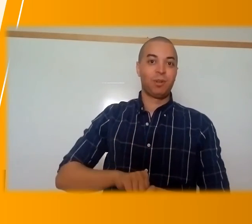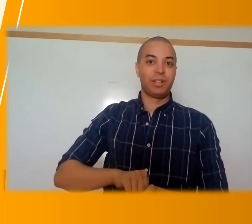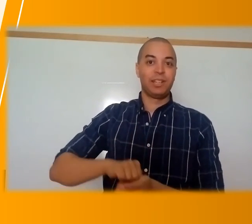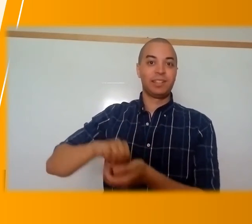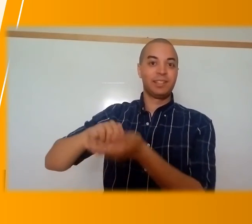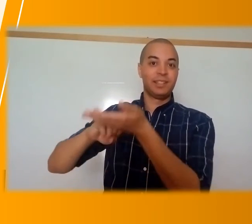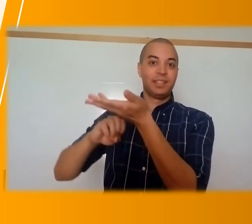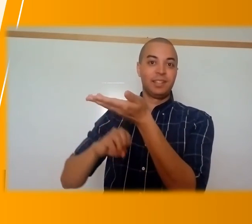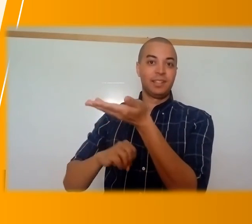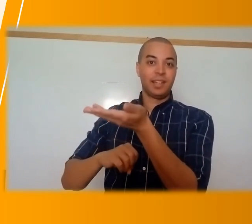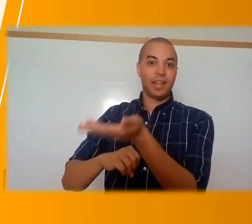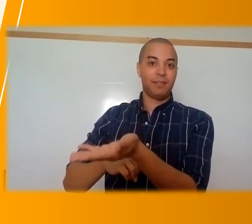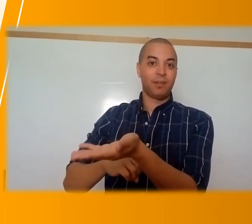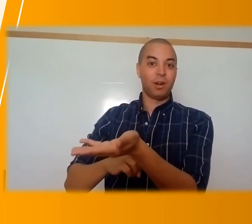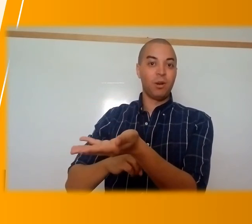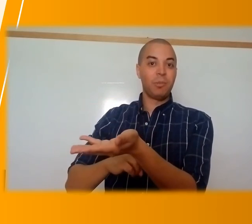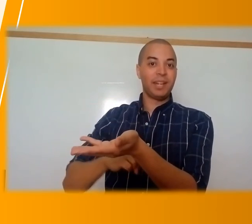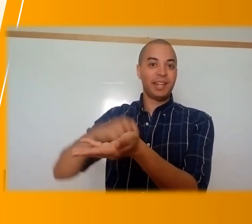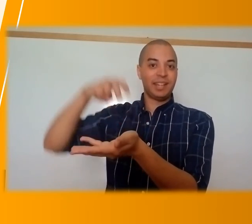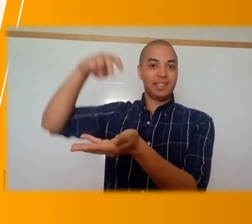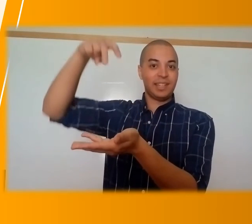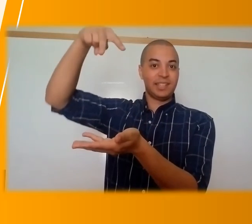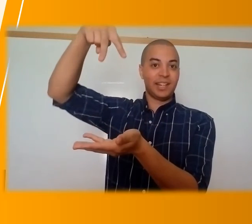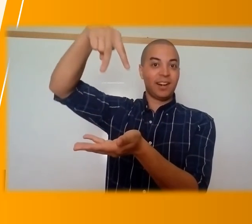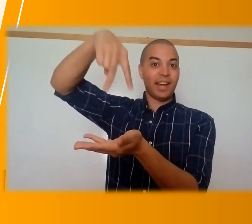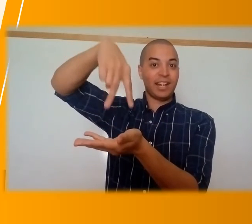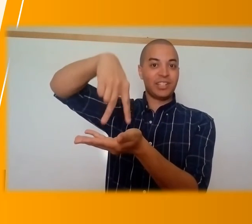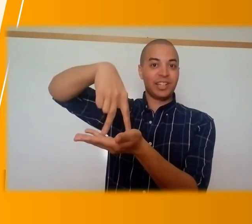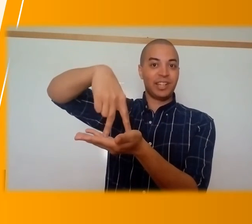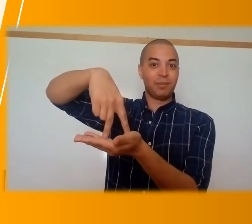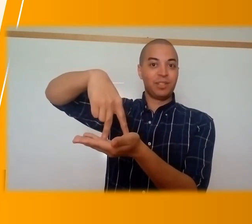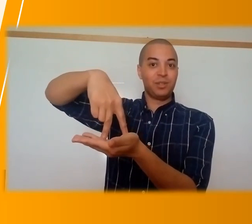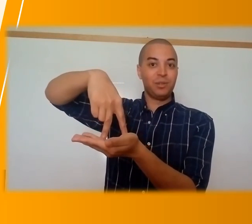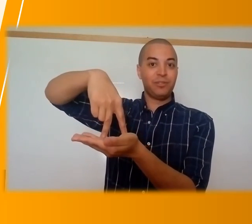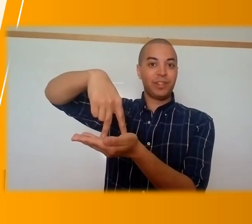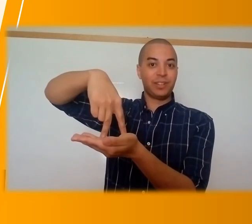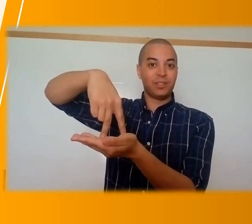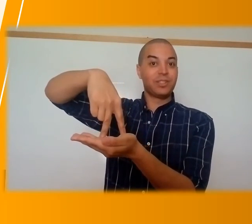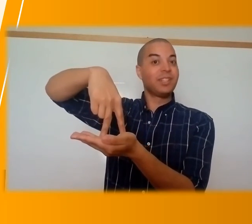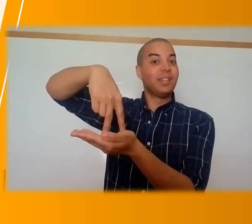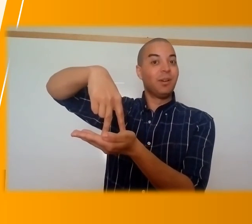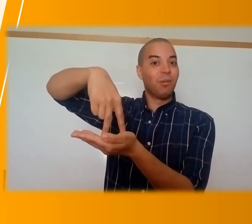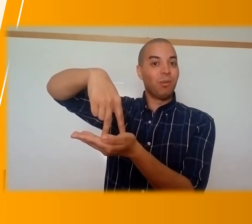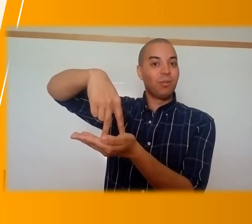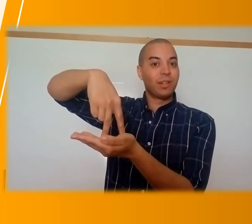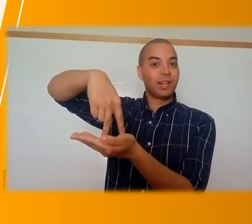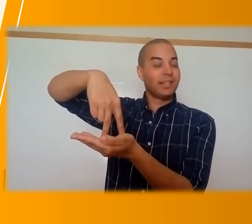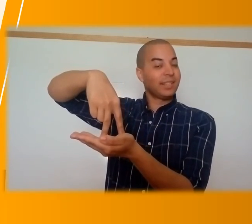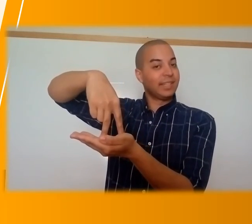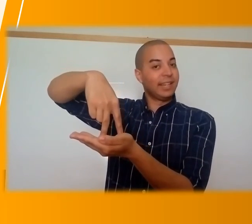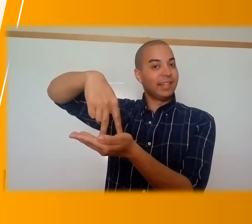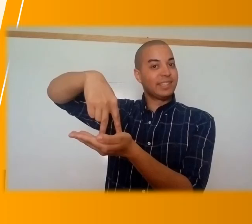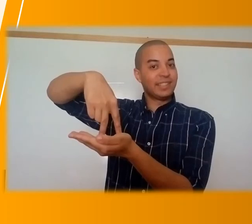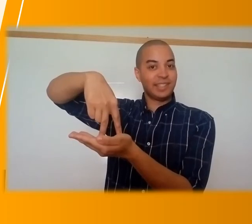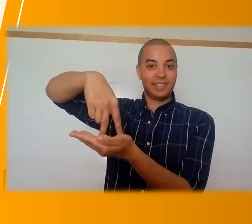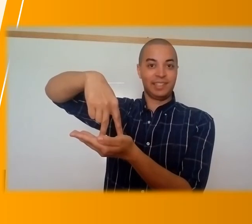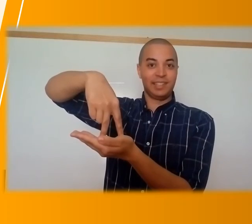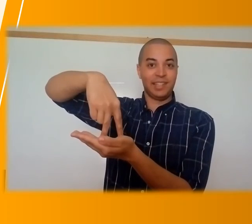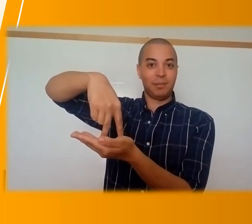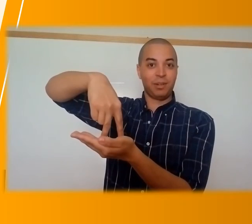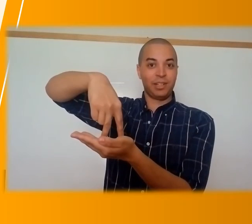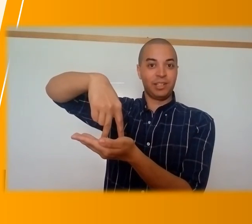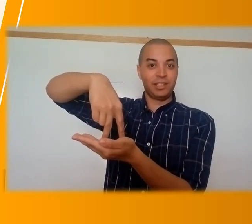We're going to have our open hand and take our action hand with two fingers, kind of like legs,